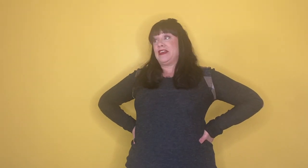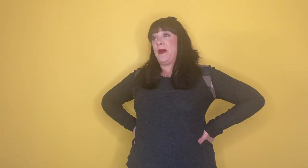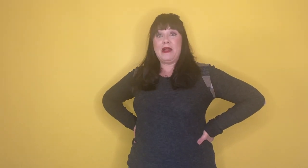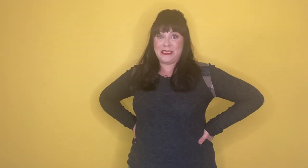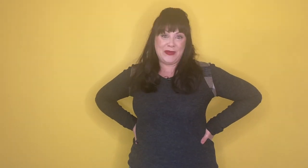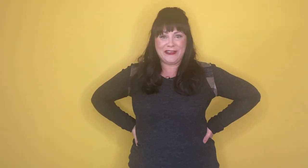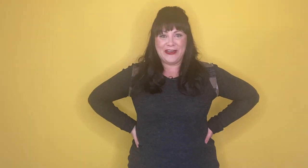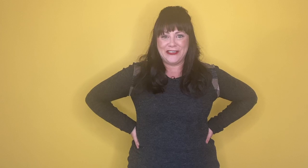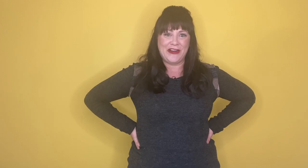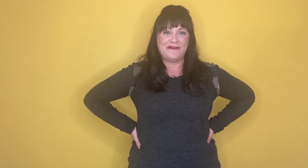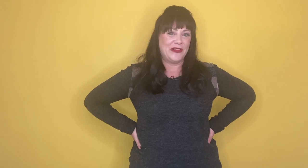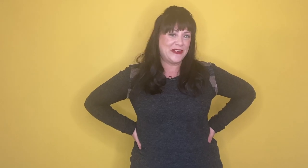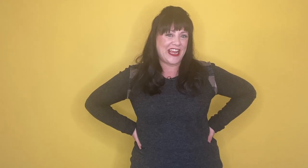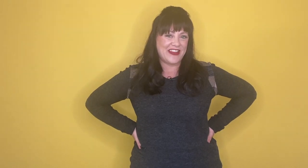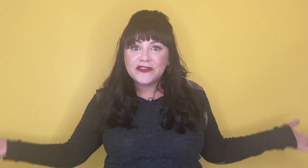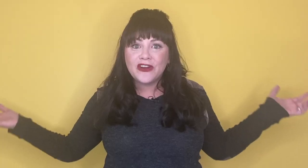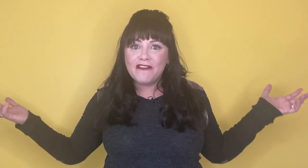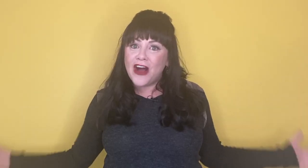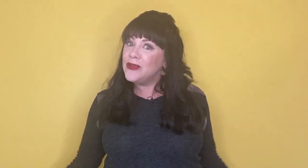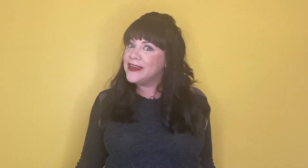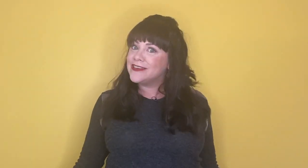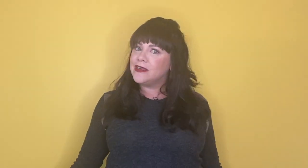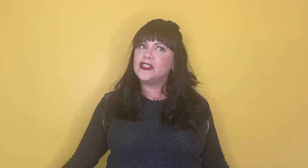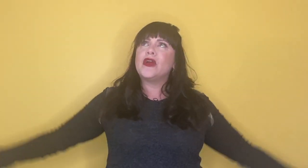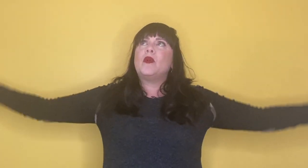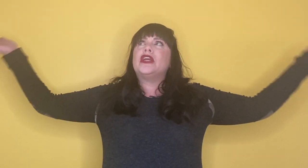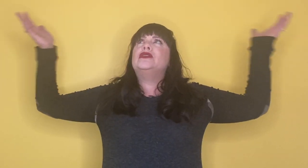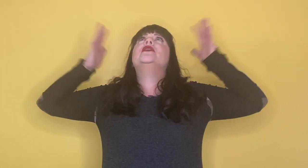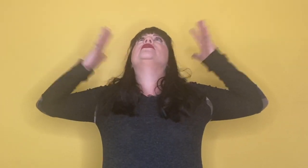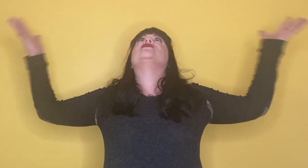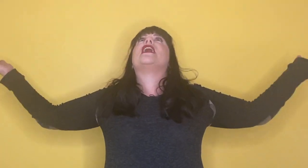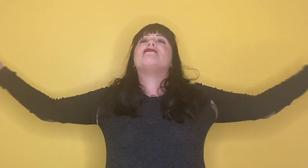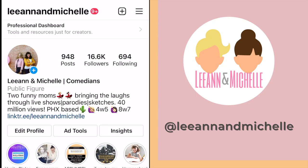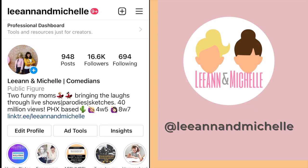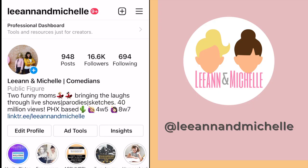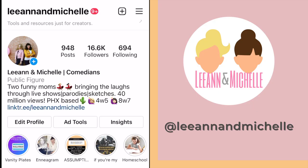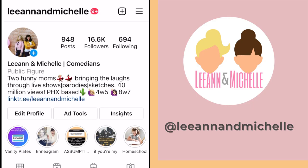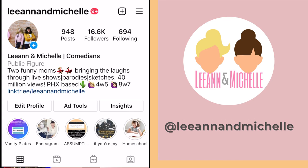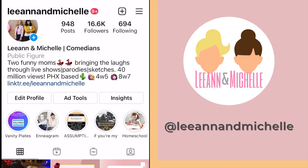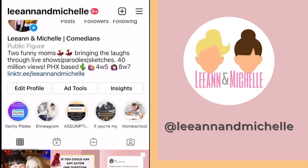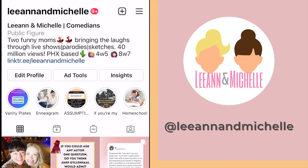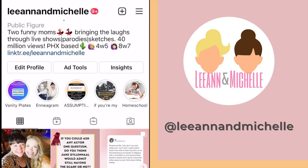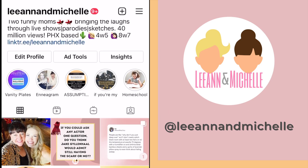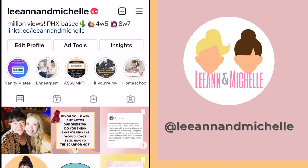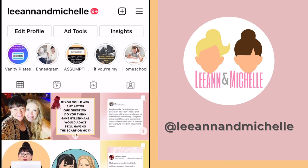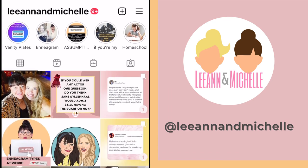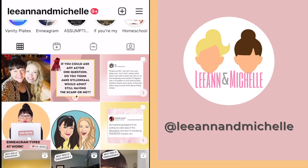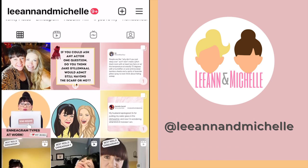pie recipes that our Instagram followers gave us. If you're not following us on Instagram, what are you doing with your life? At Leanne and Michelle, it is a party over